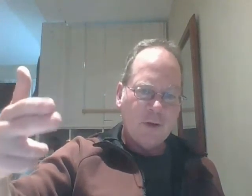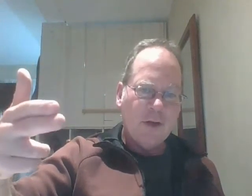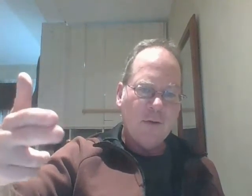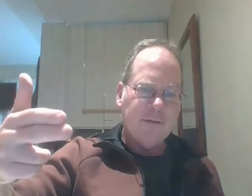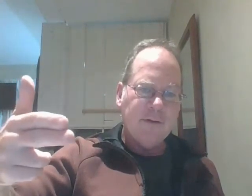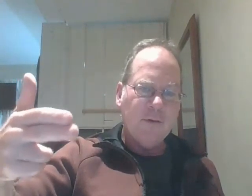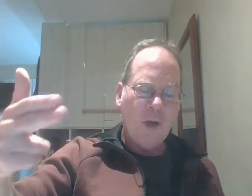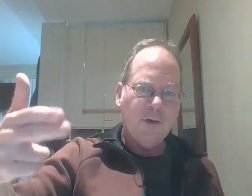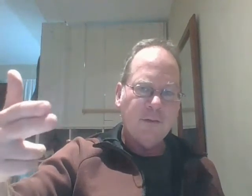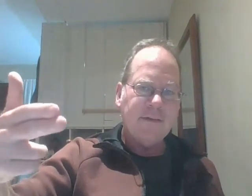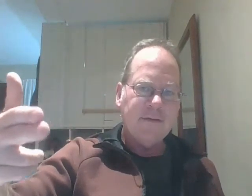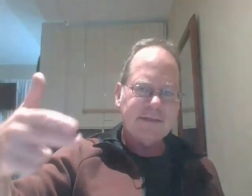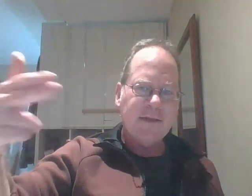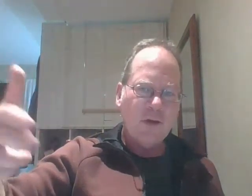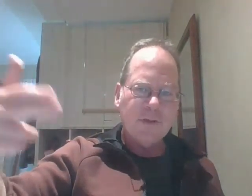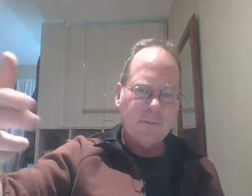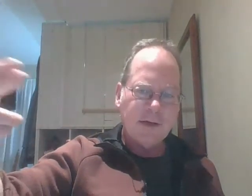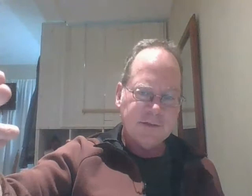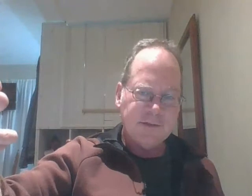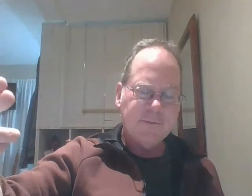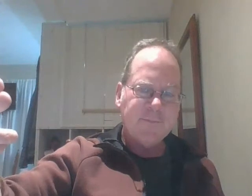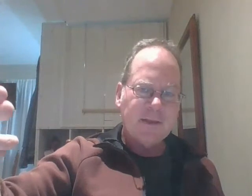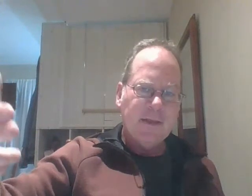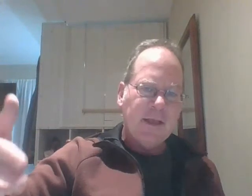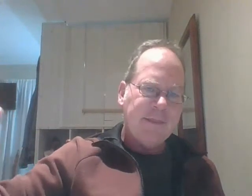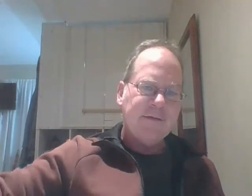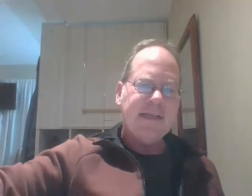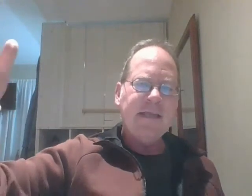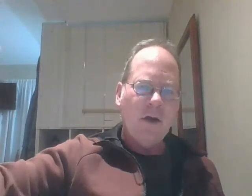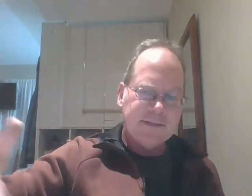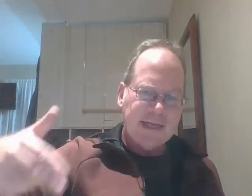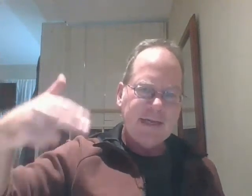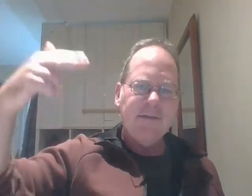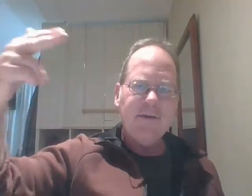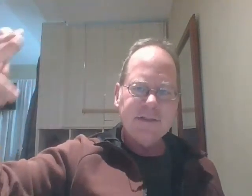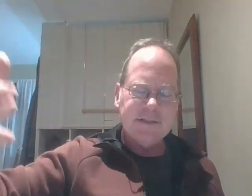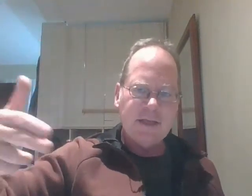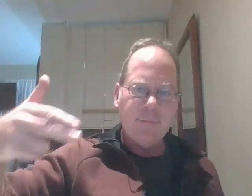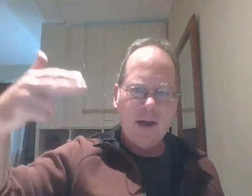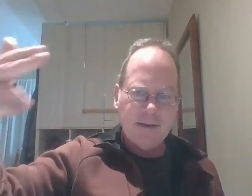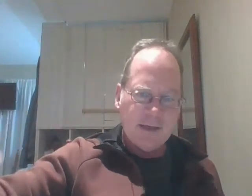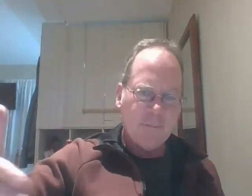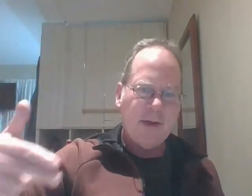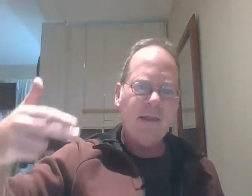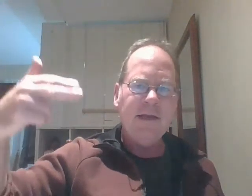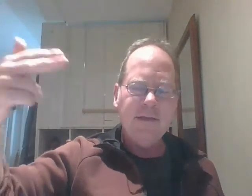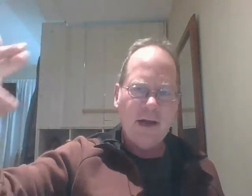known well known that they do that's how they know what to market to you they are taking all this data and they're just compiling and compiling and they're having